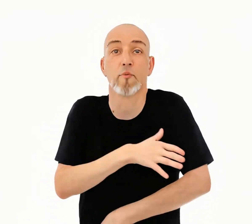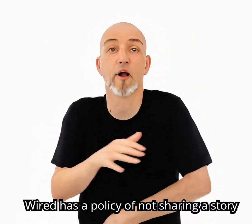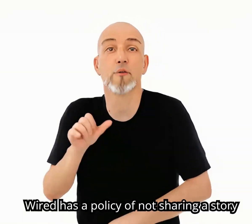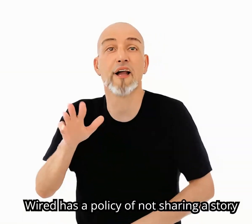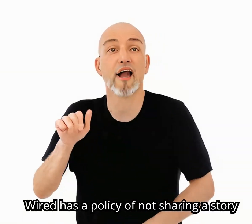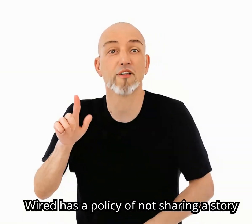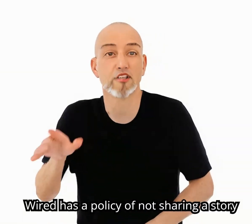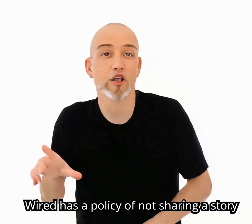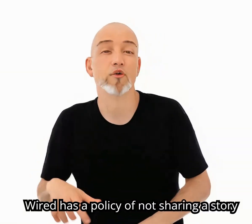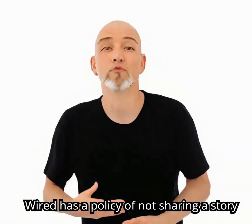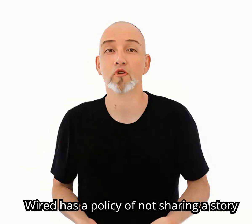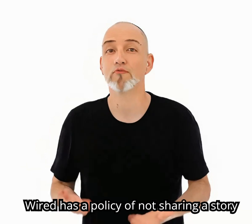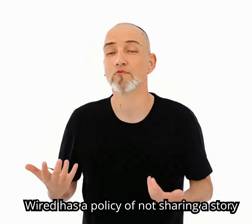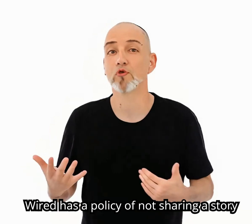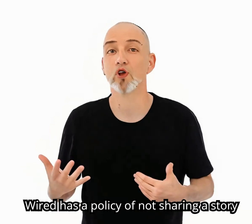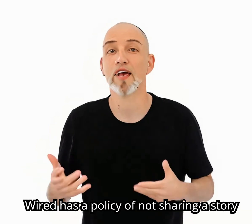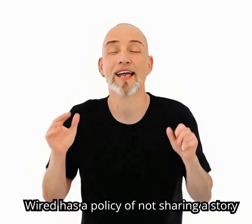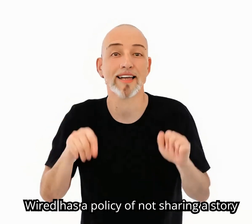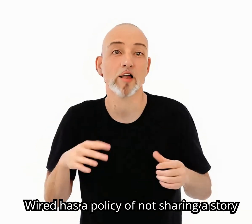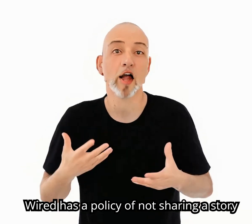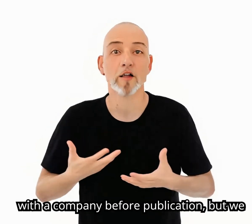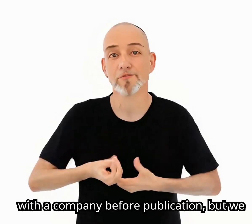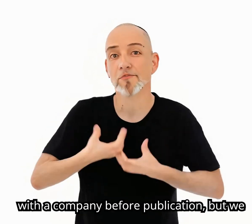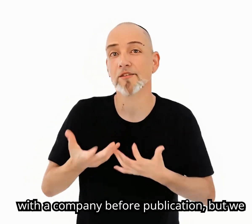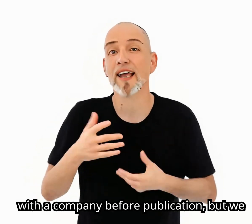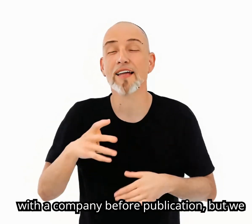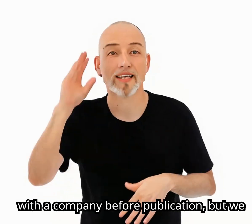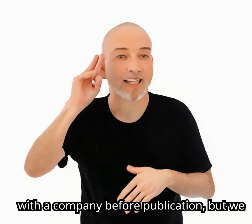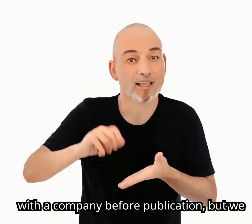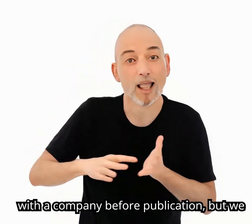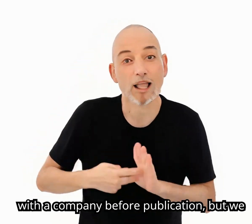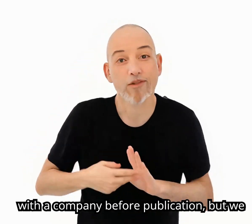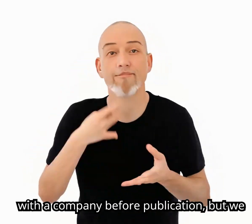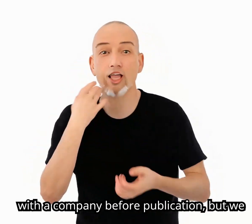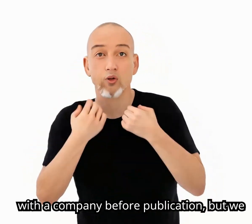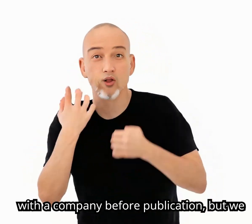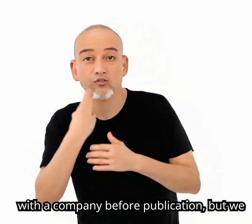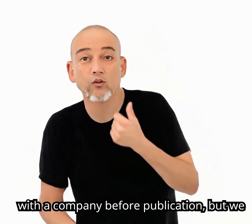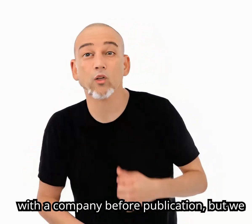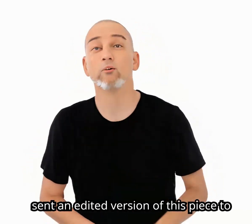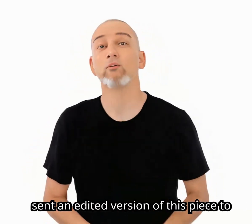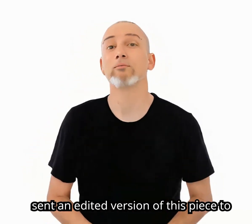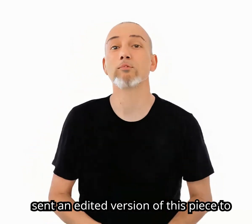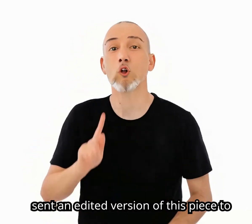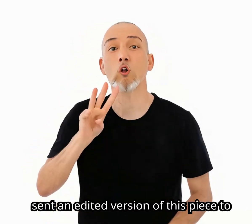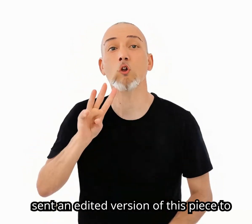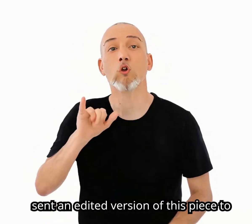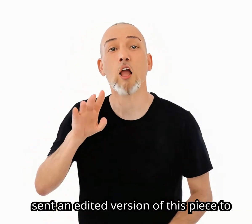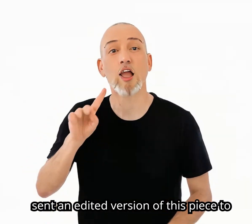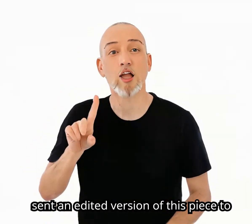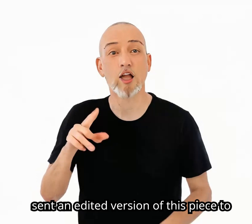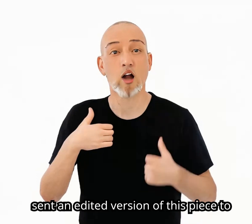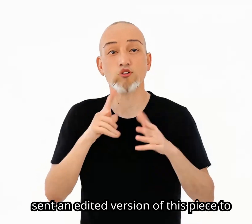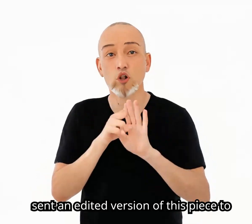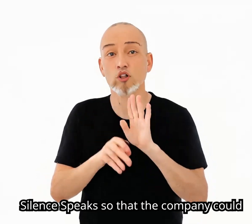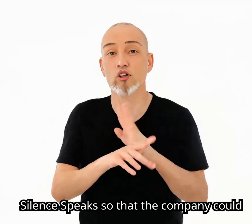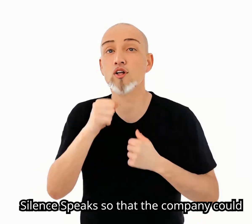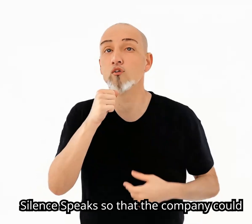Wired has a policy of not sharing a story with a company before publication, but we sent an edited version of this piece to Silence